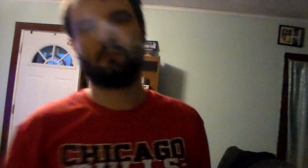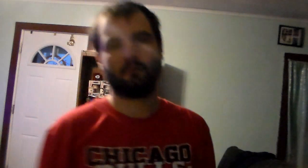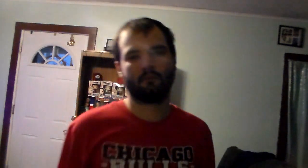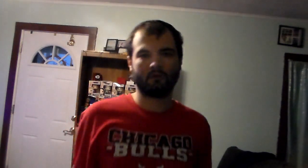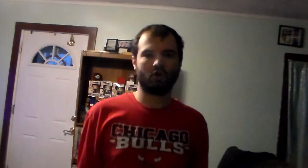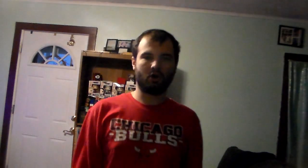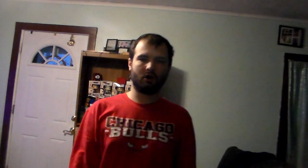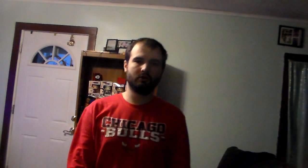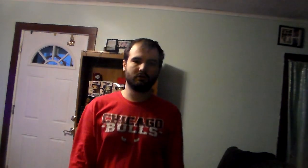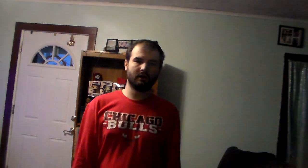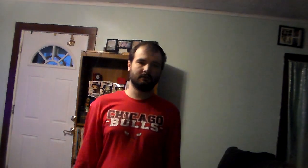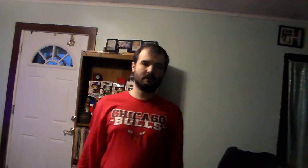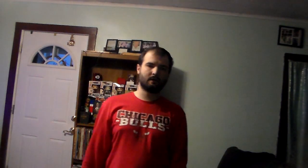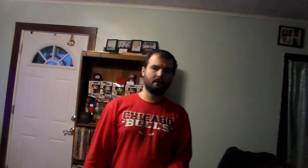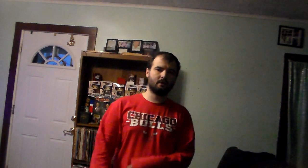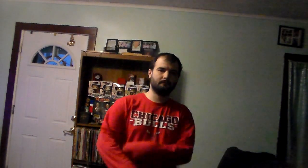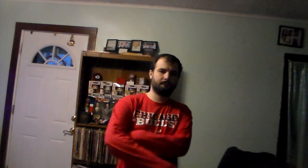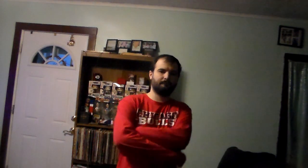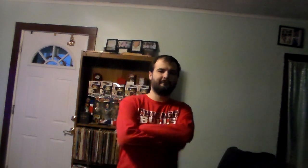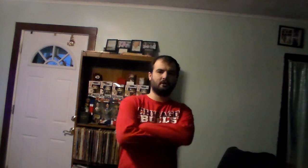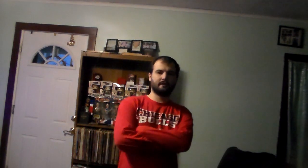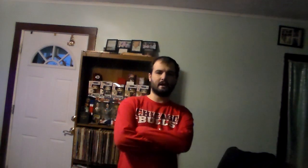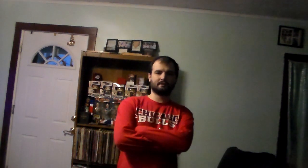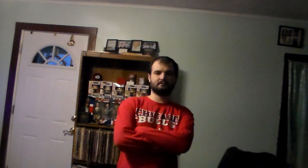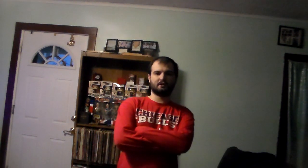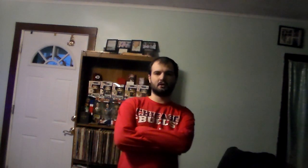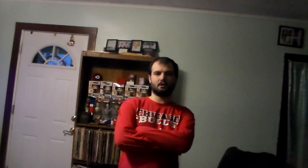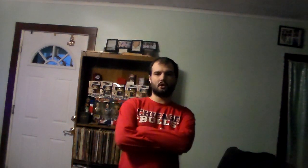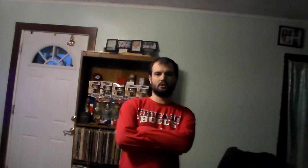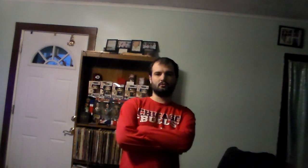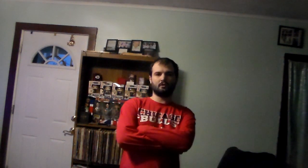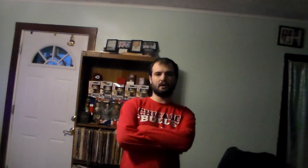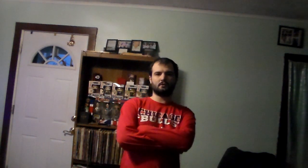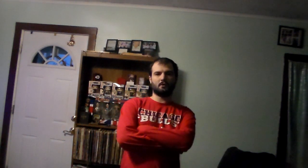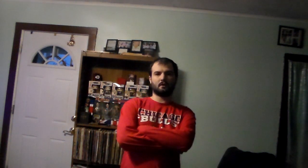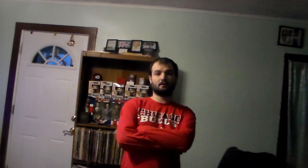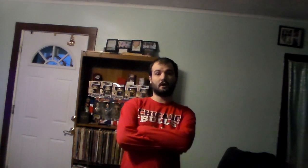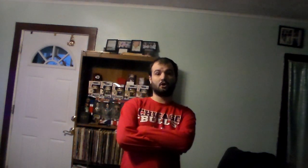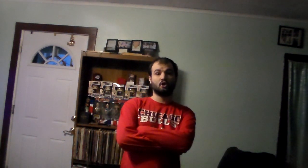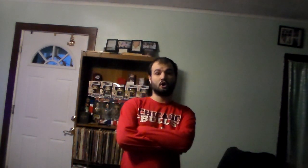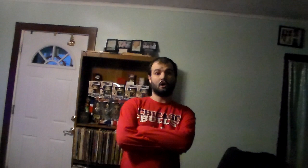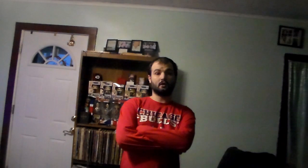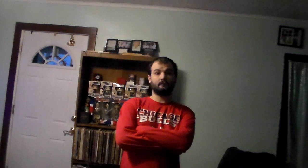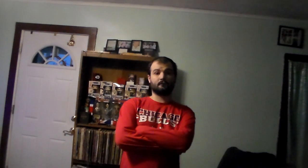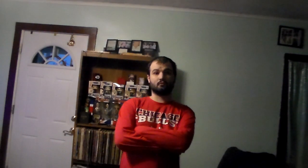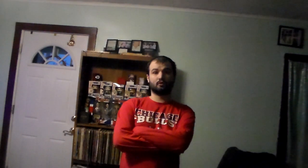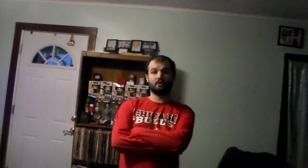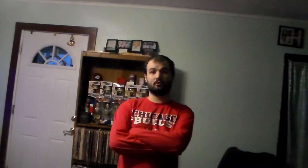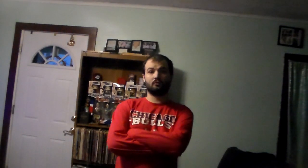are you kidding me right now Phil Cassidy are you kidding me right now are you for real